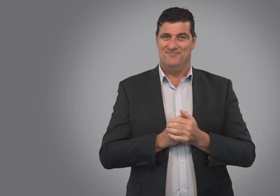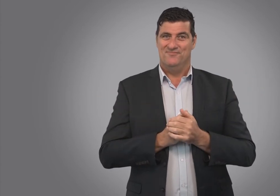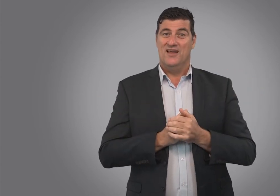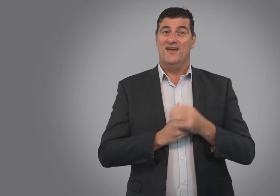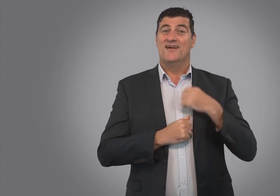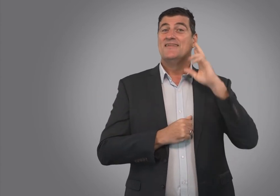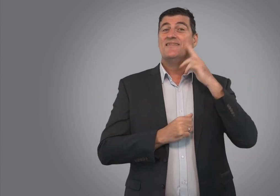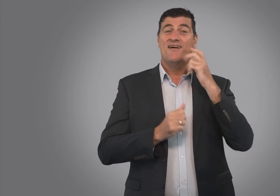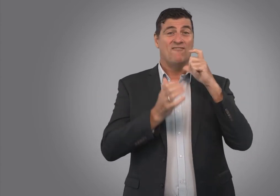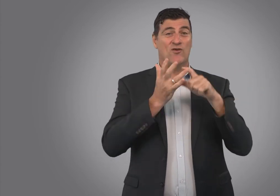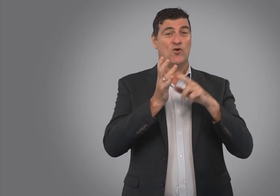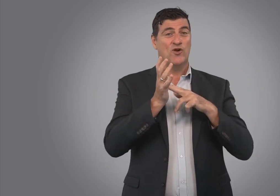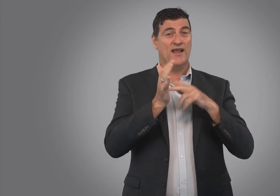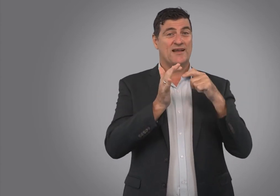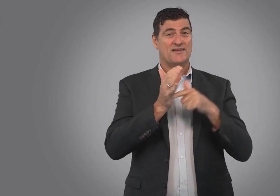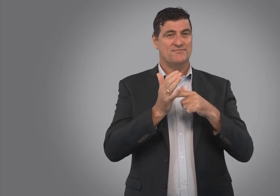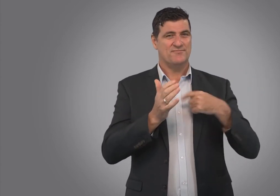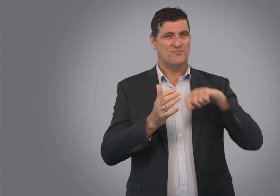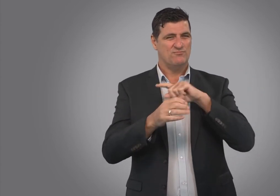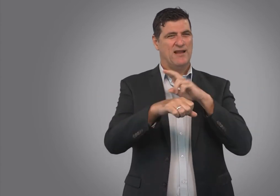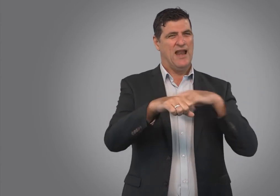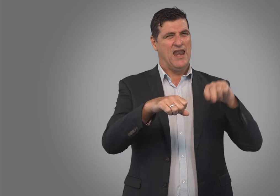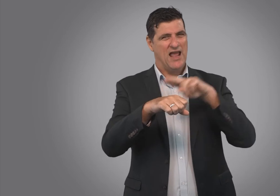Deaf Connect is a national Deaf-led organisation.